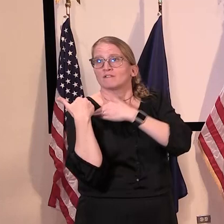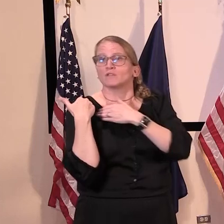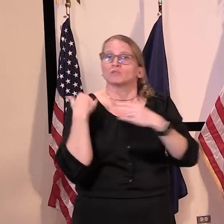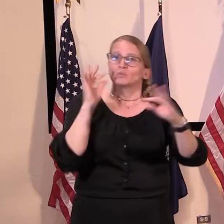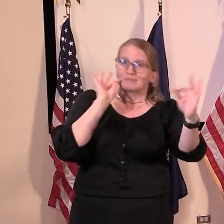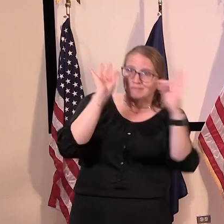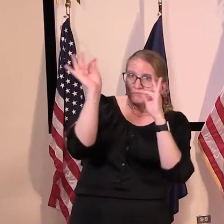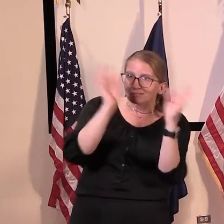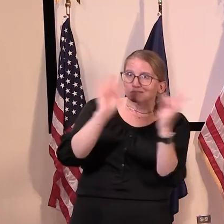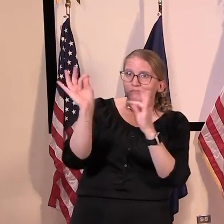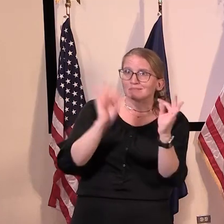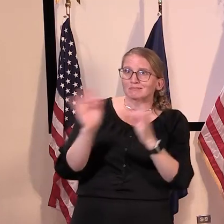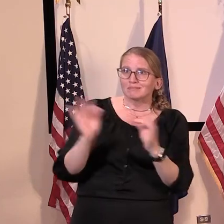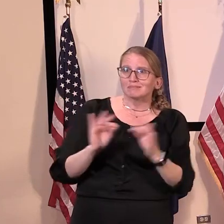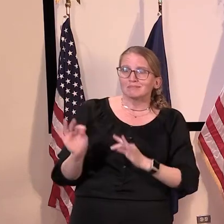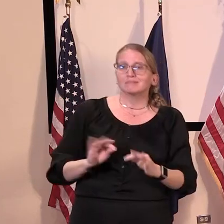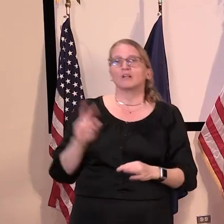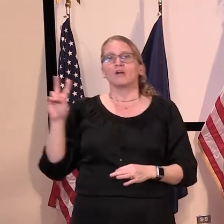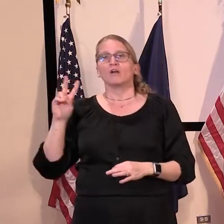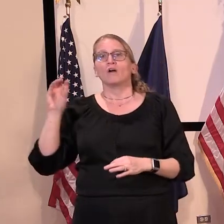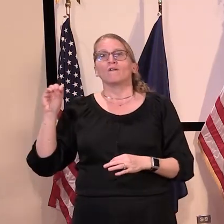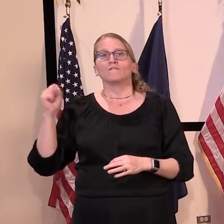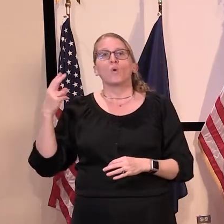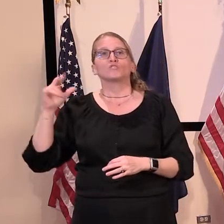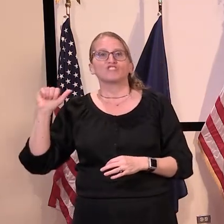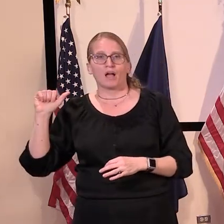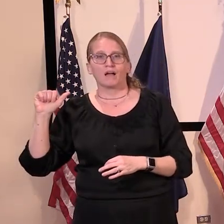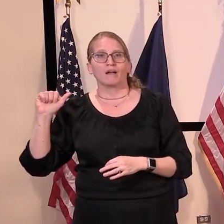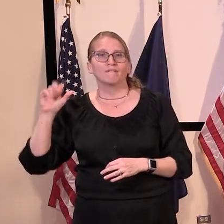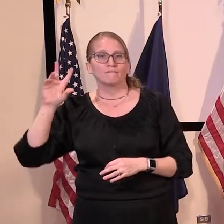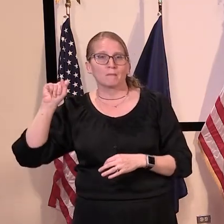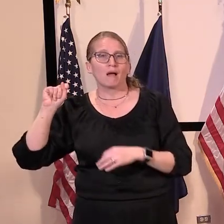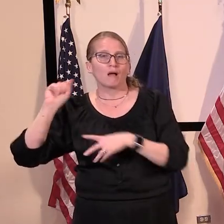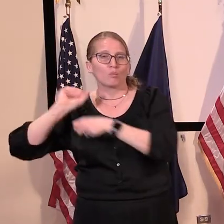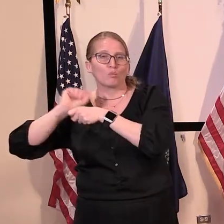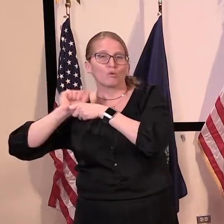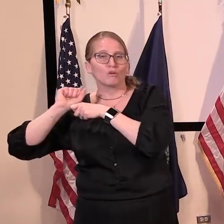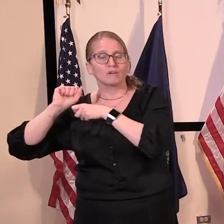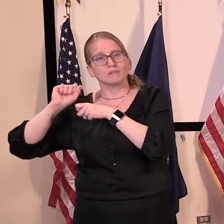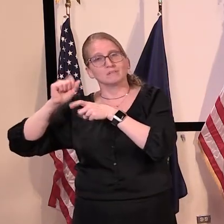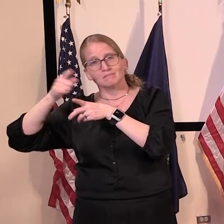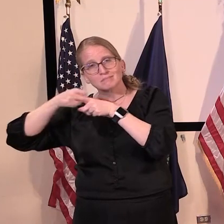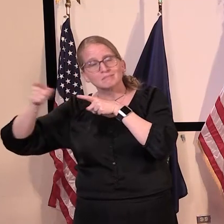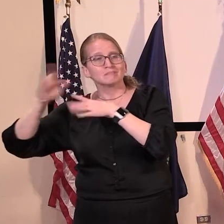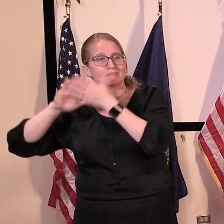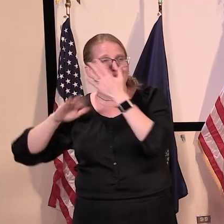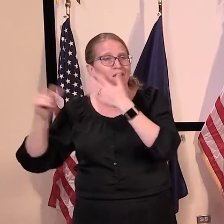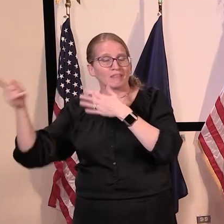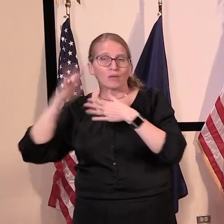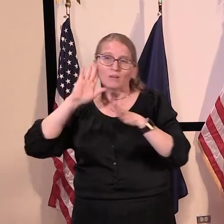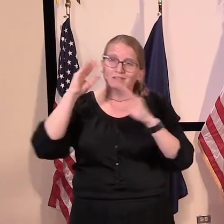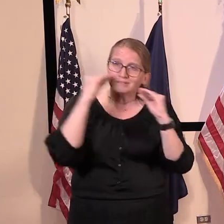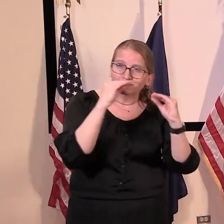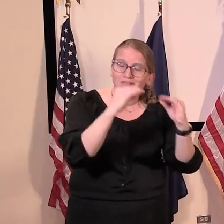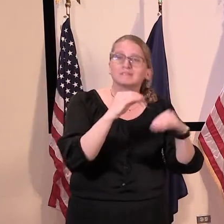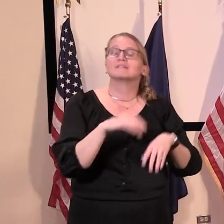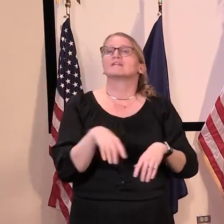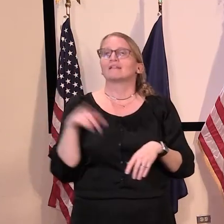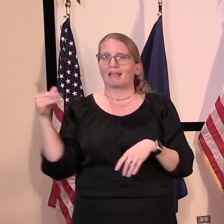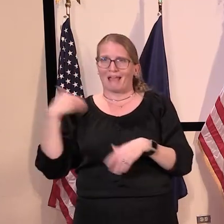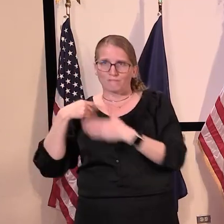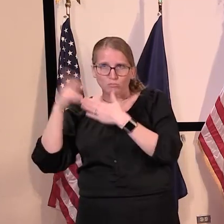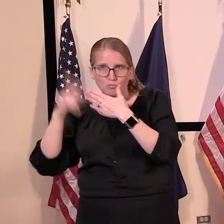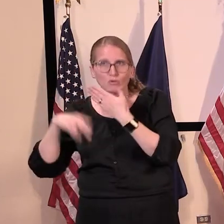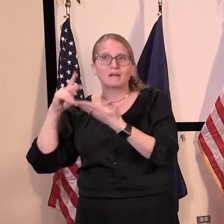uh, by VOSHA as well as, uh, independent, uh, associations and so forth, uh, who already have, uh, programs in place and have been